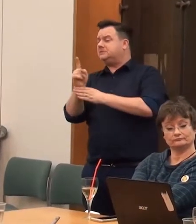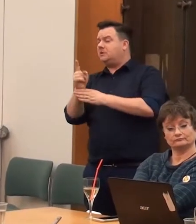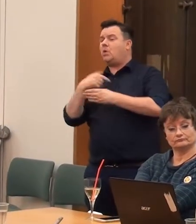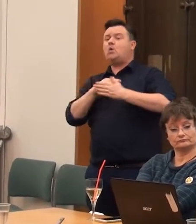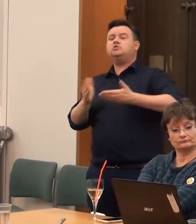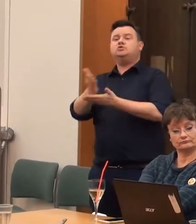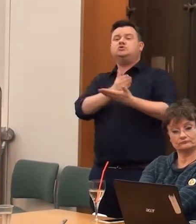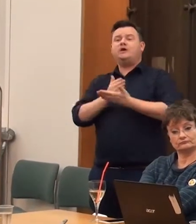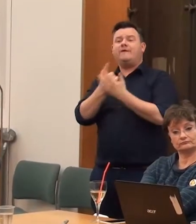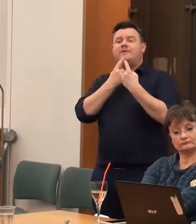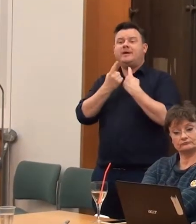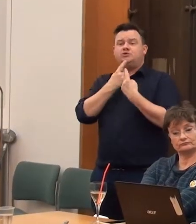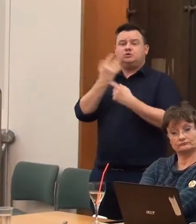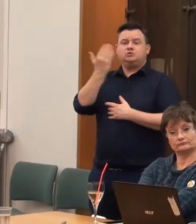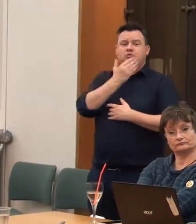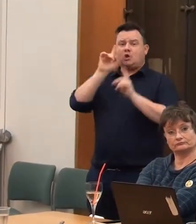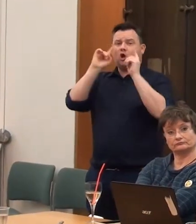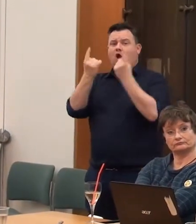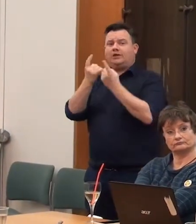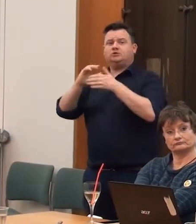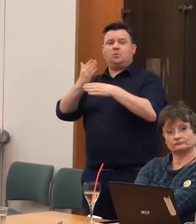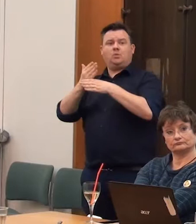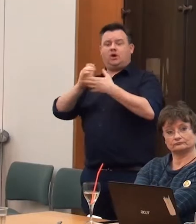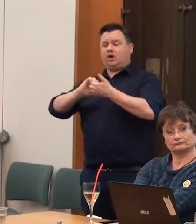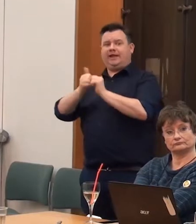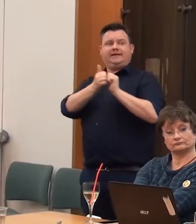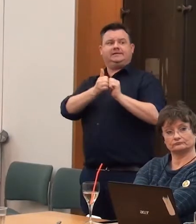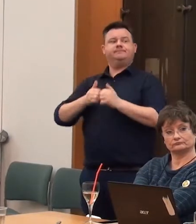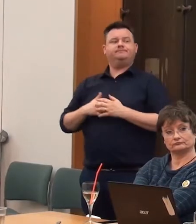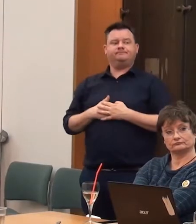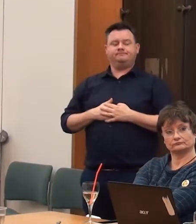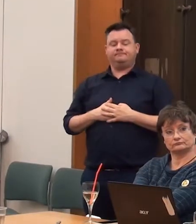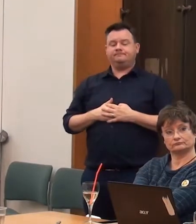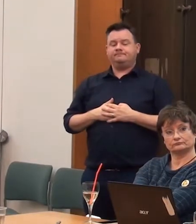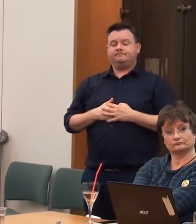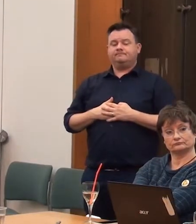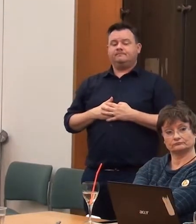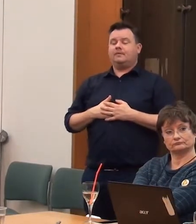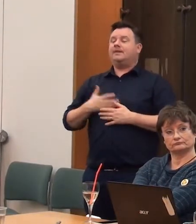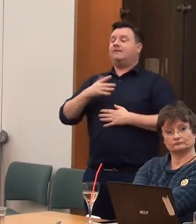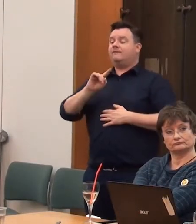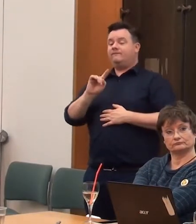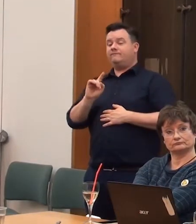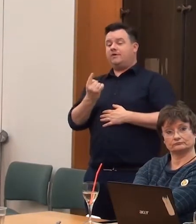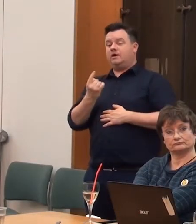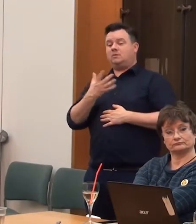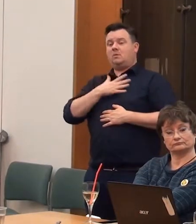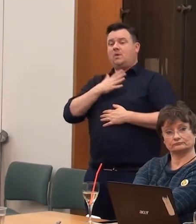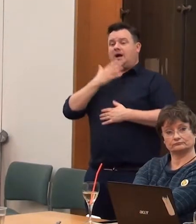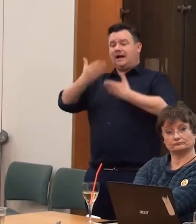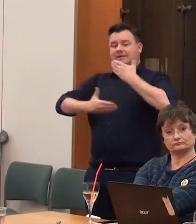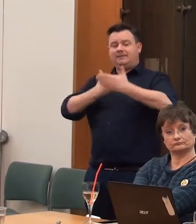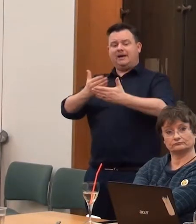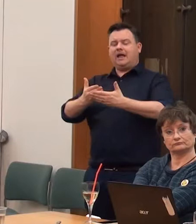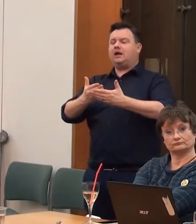colleagues, in the school or college, take a few more with you. I just want to explain why we've got this